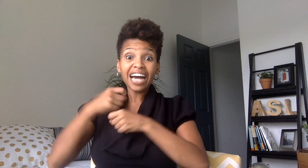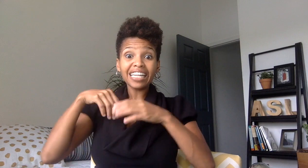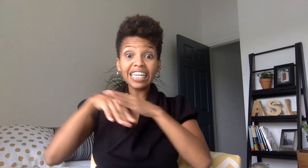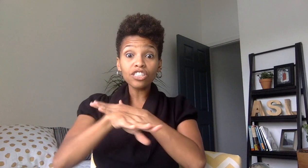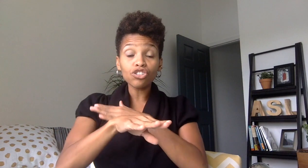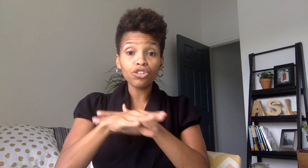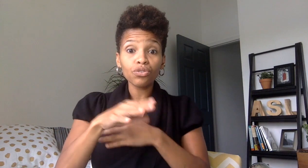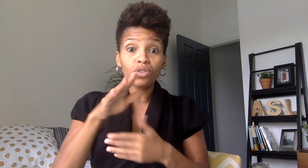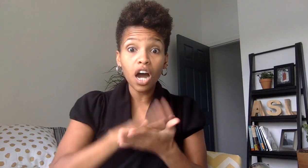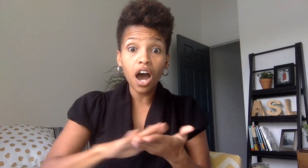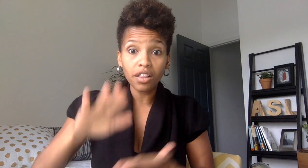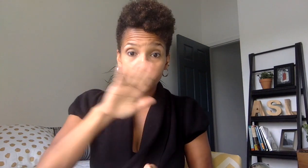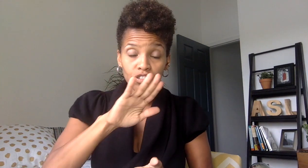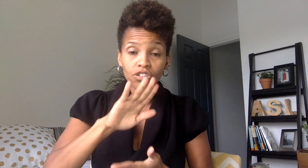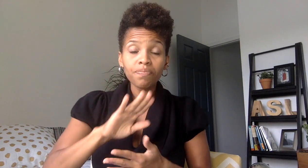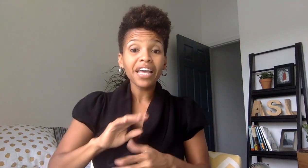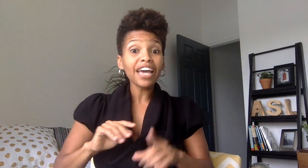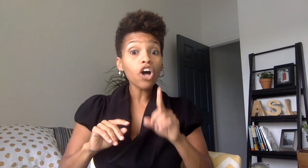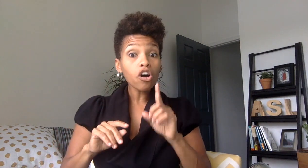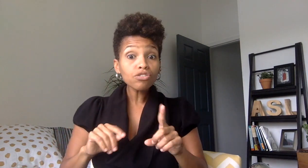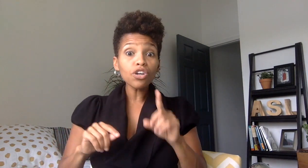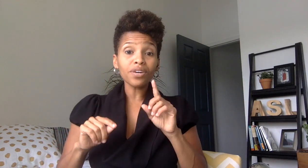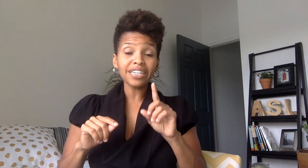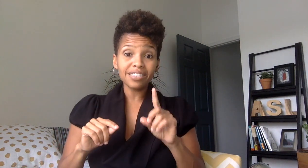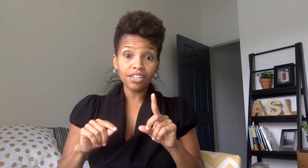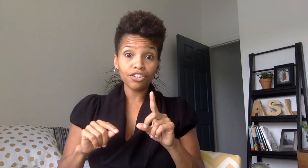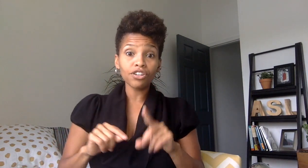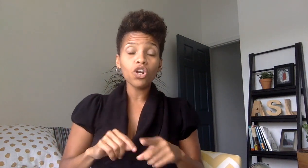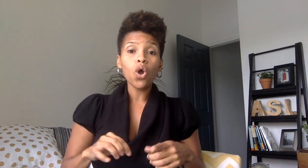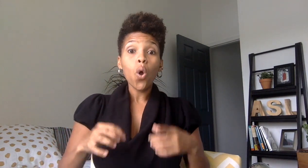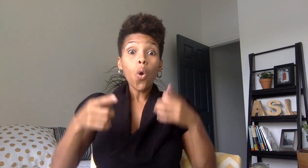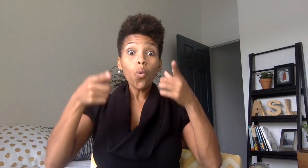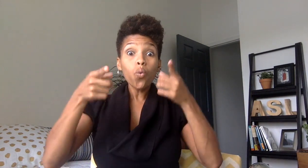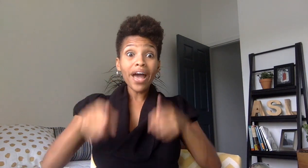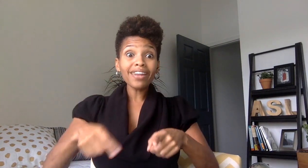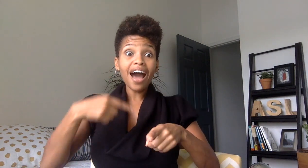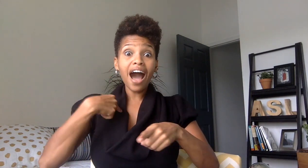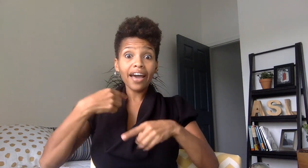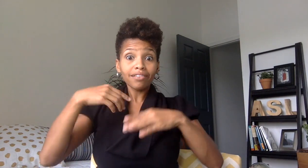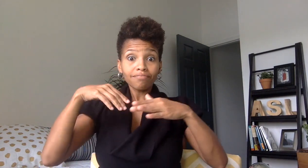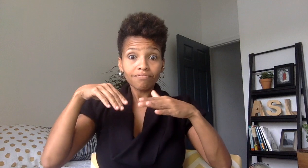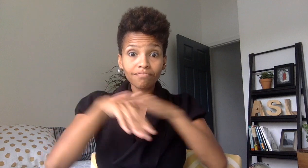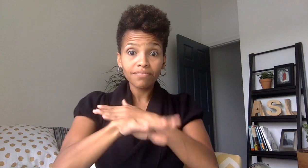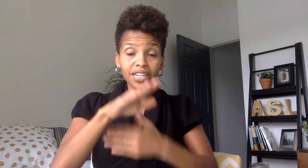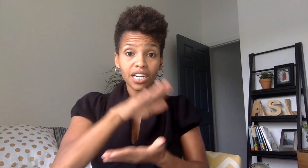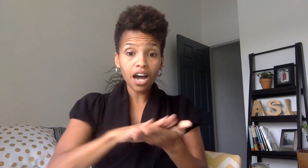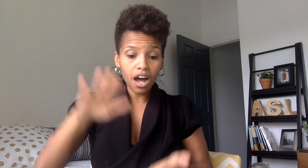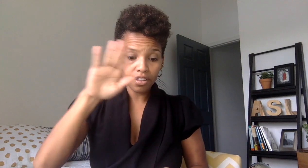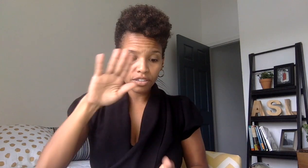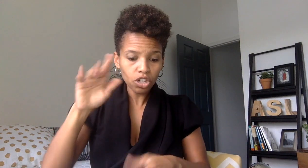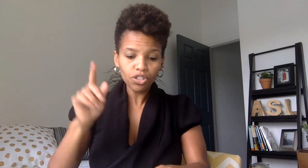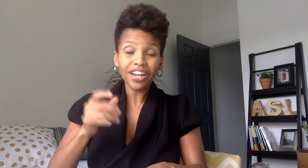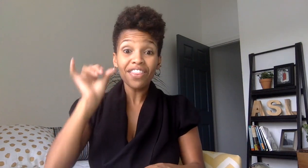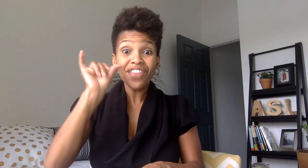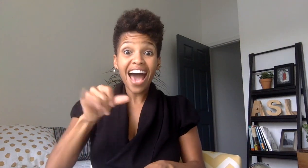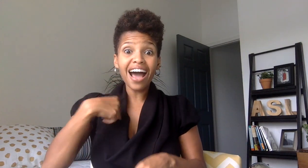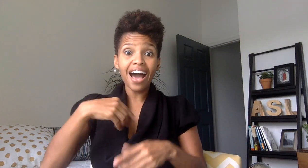into college and also consider when i college oh sorry that i